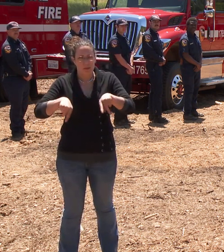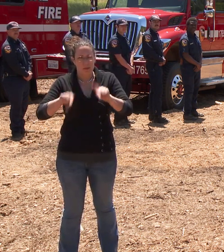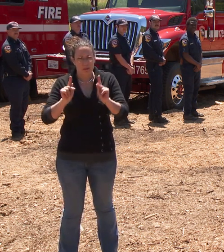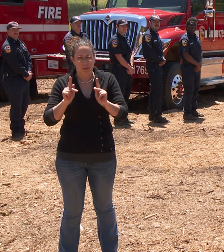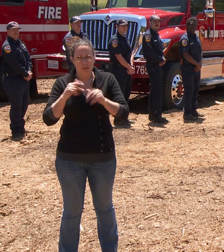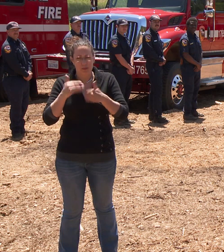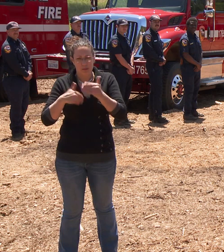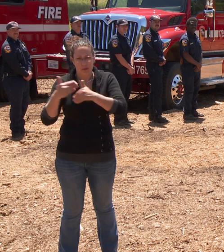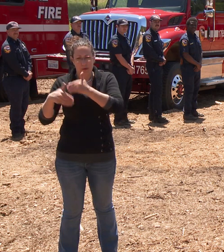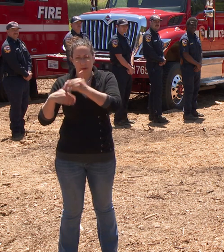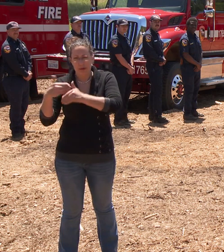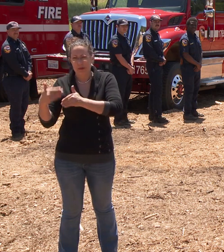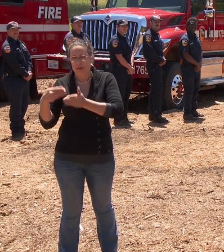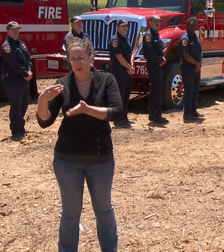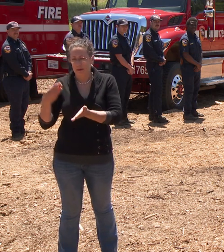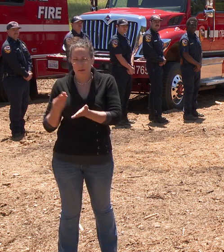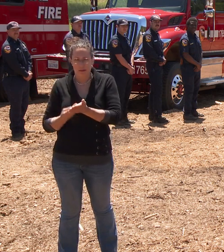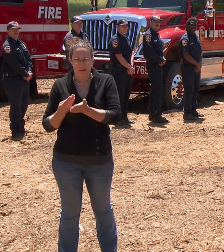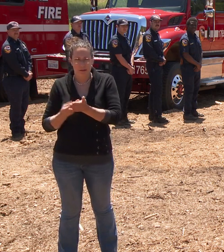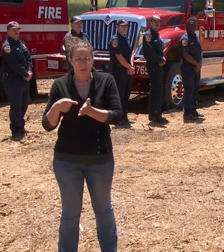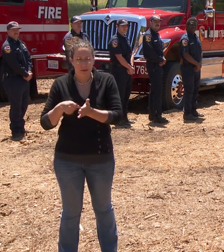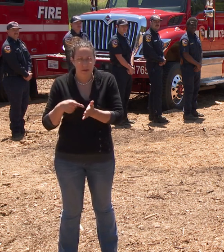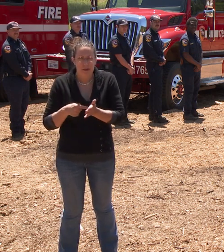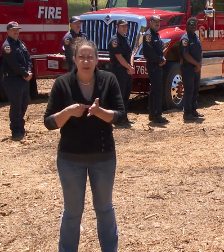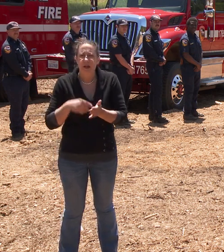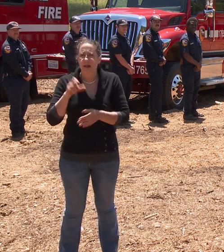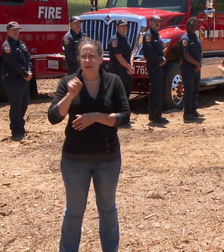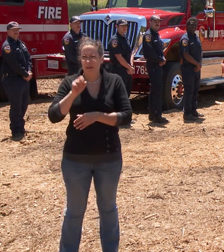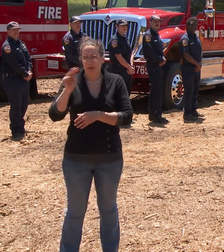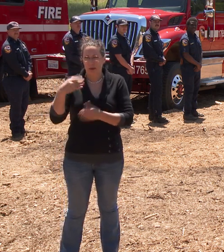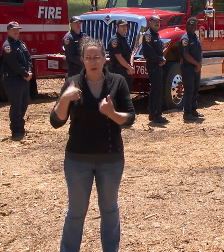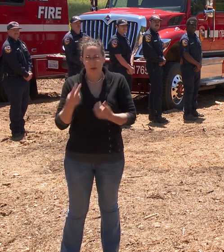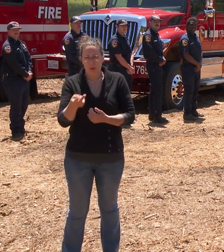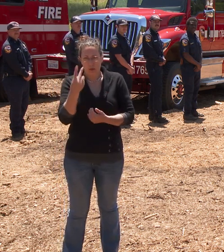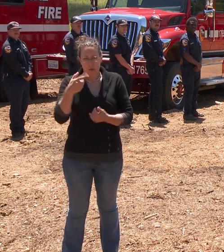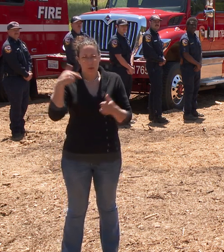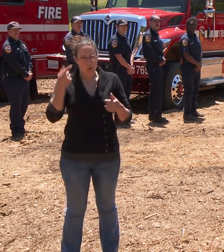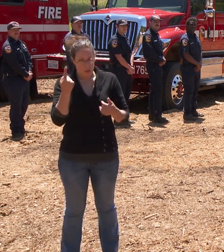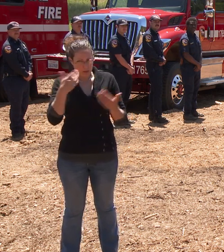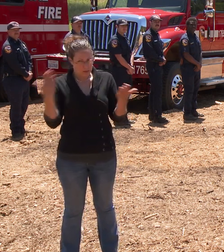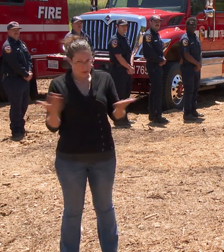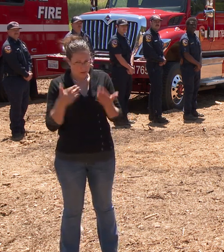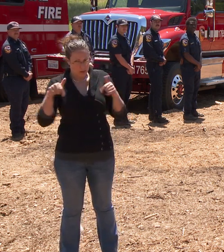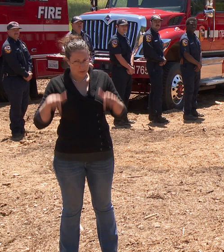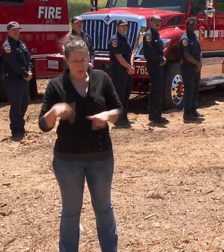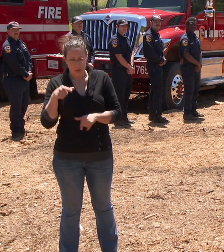San Mateo County was host to two of those projects with one of them being right here in Quarry Park.